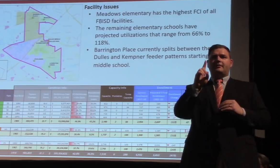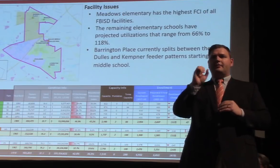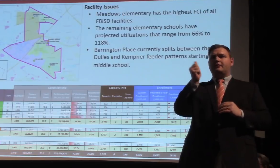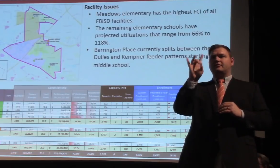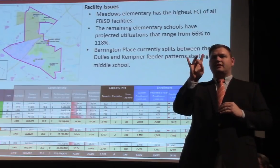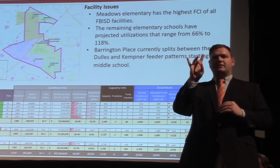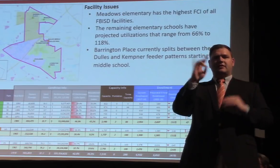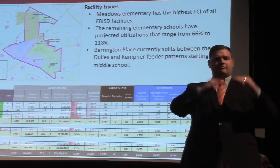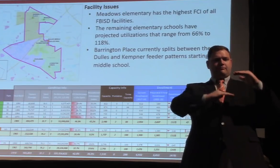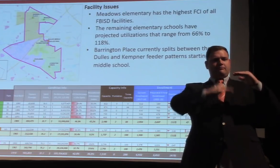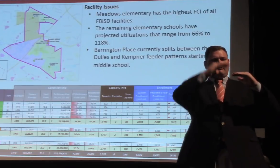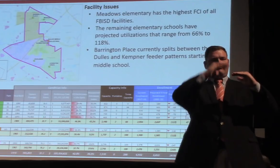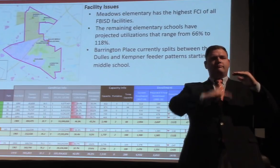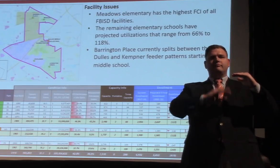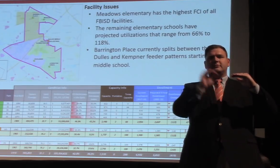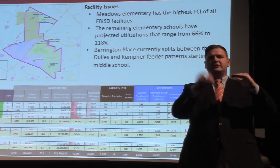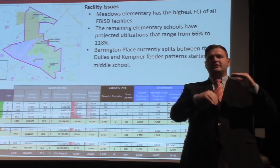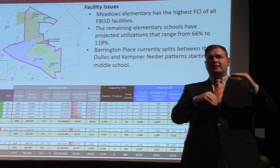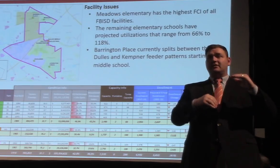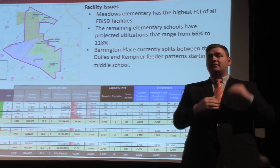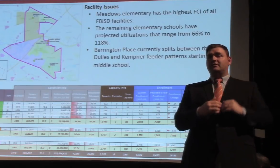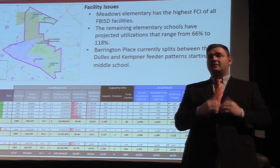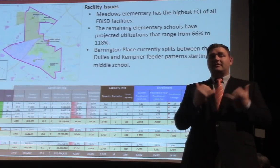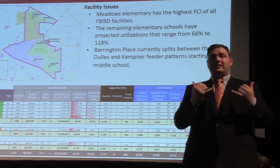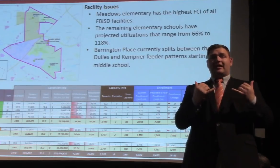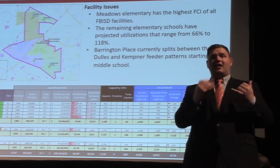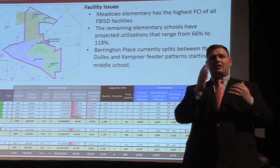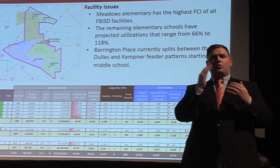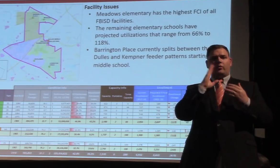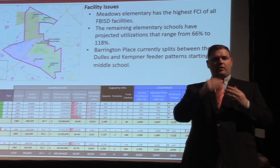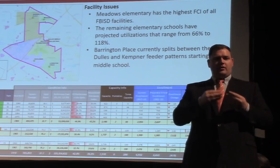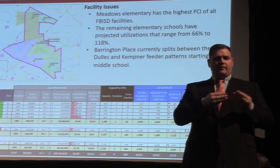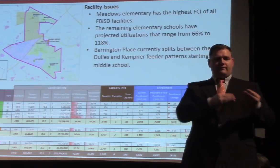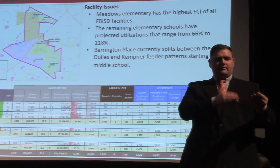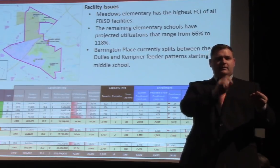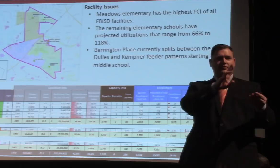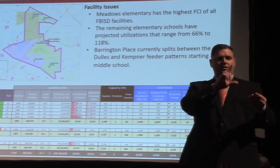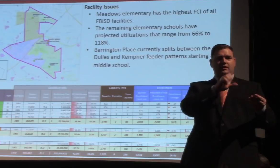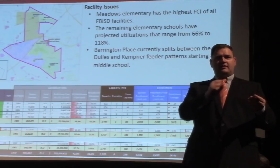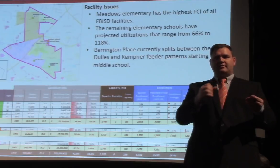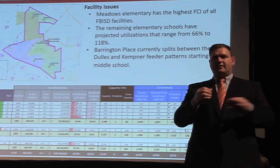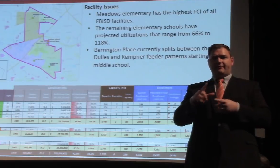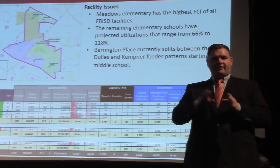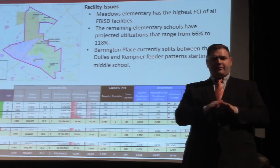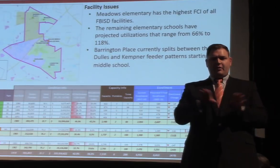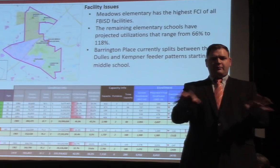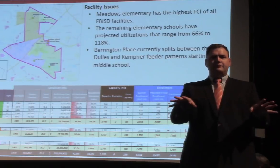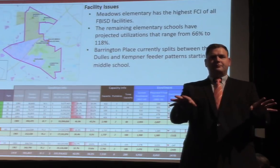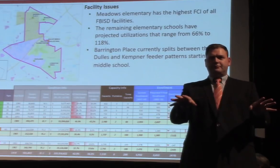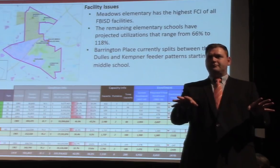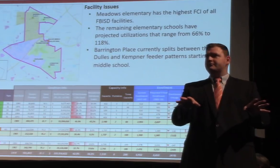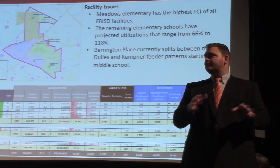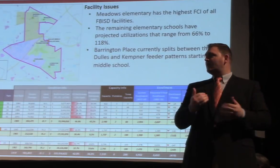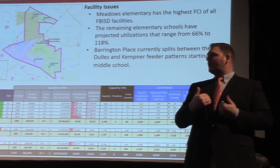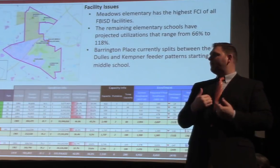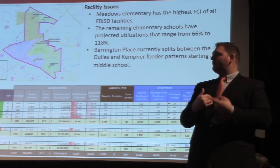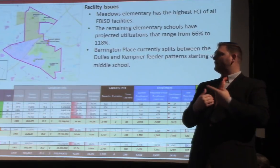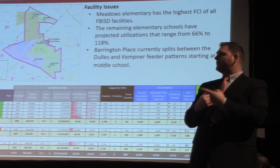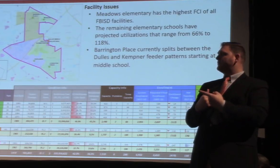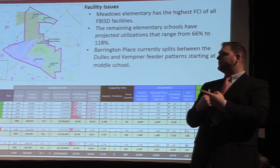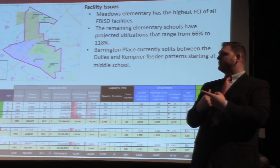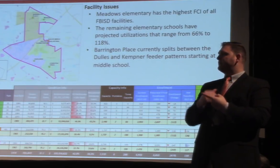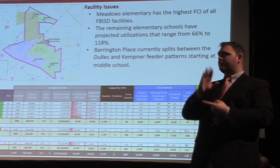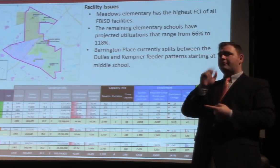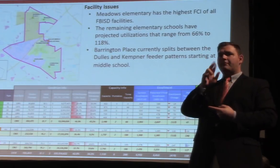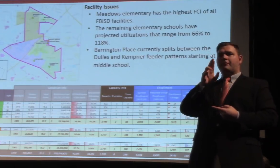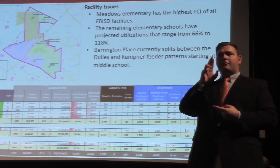Barrington Place currently splits between Dulles and Kempner feeder patterns. So this is the Barrington Place boundary and we have a portion over here. I think it's roughly 200